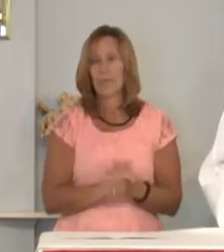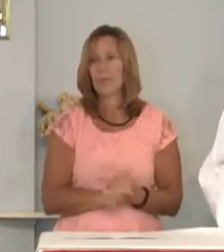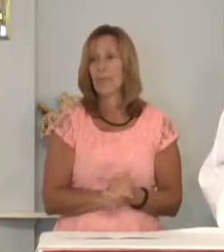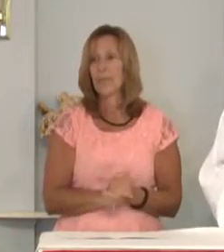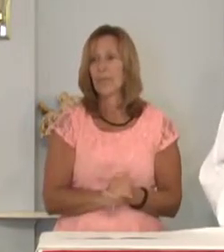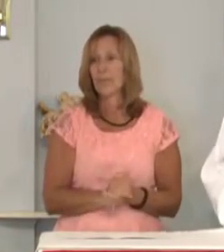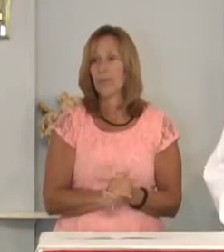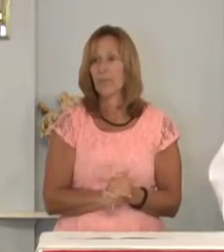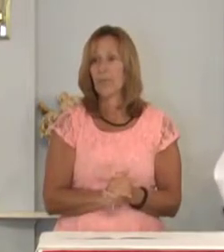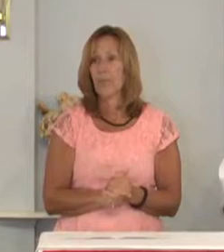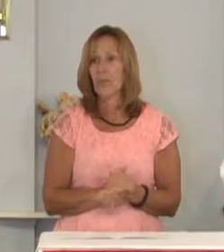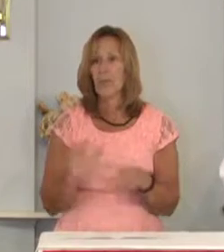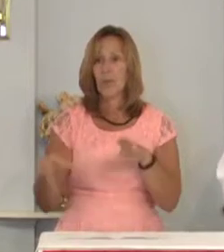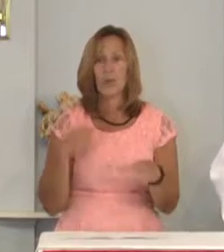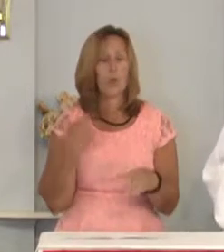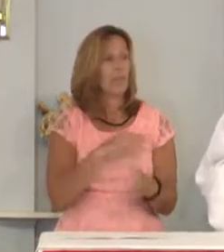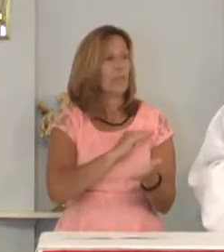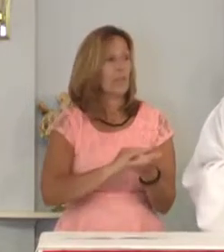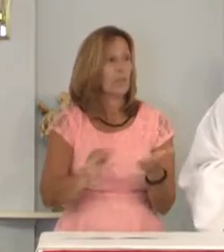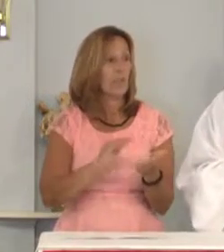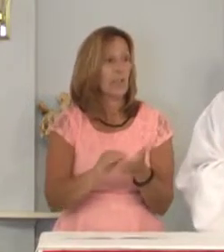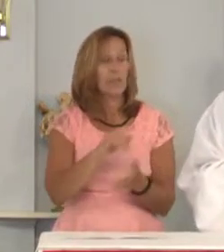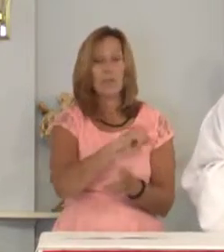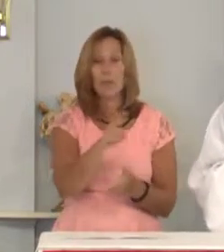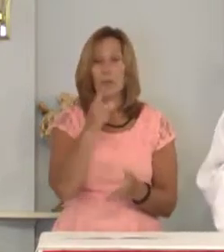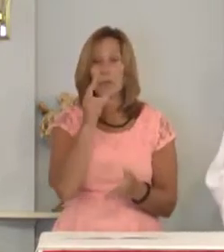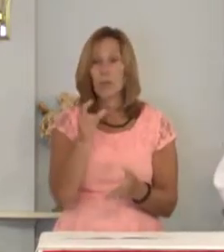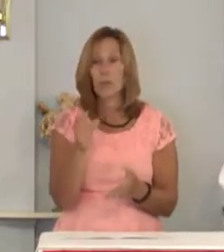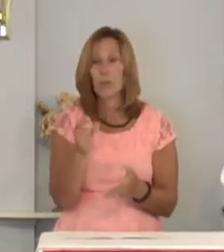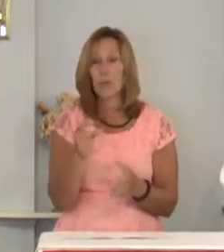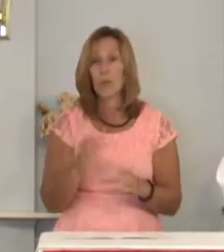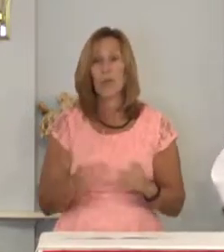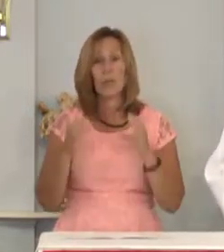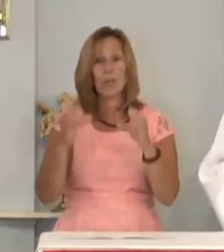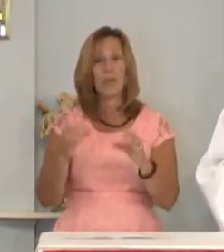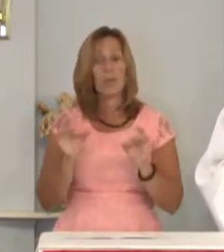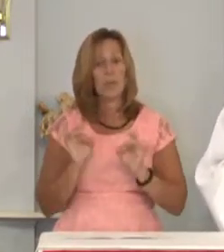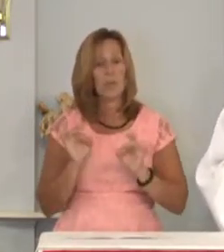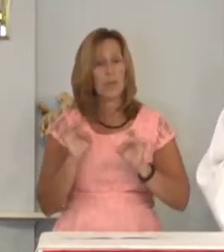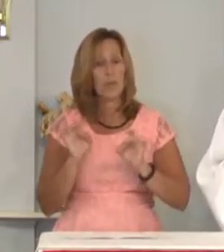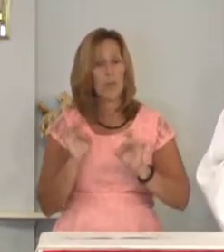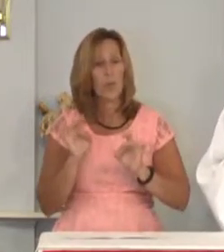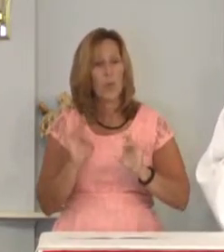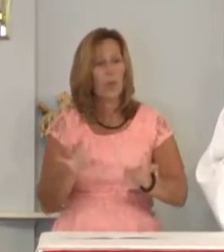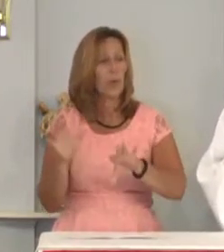Do we forgive those who committed these horrible acts?